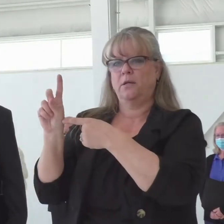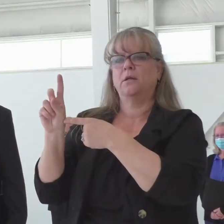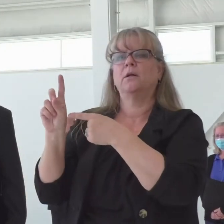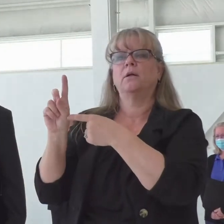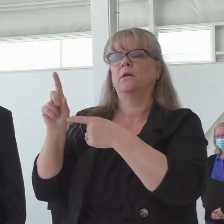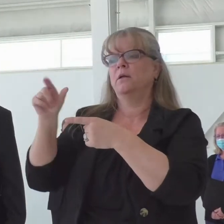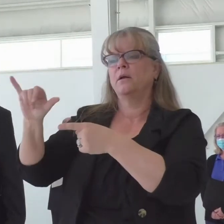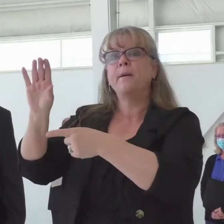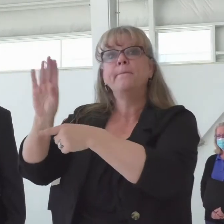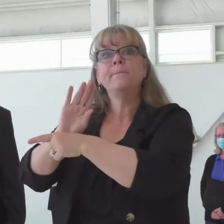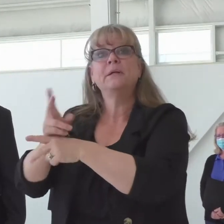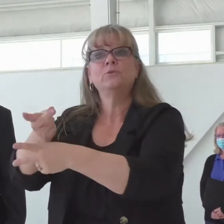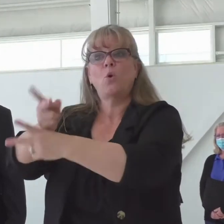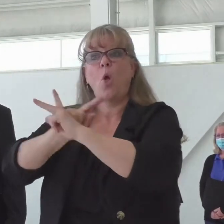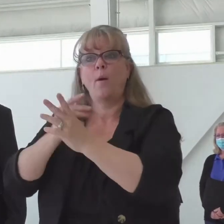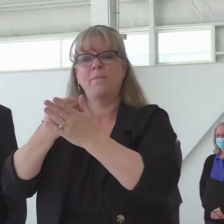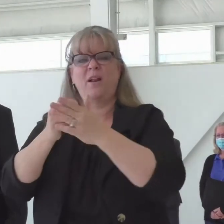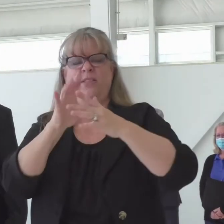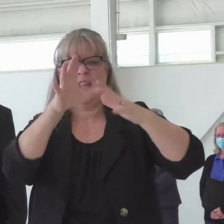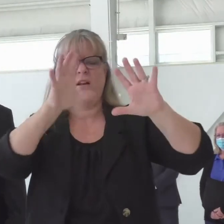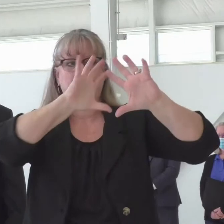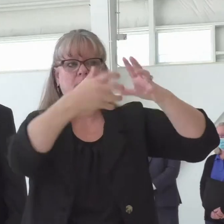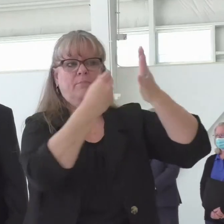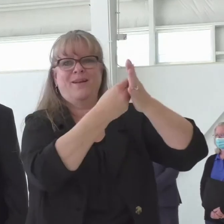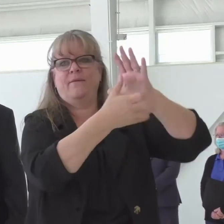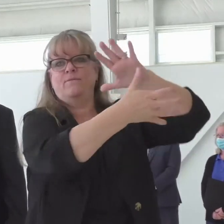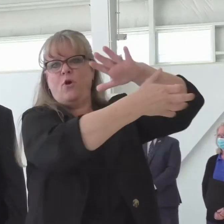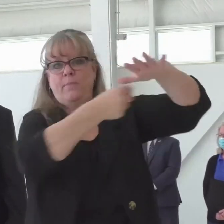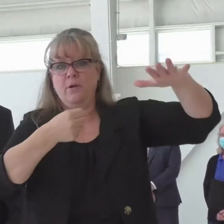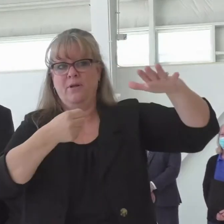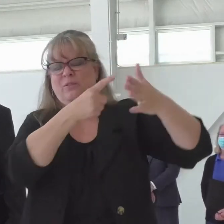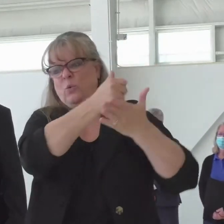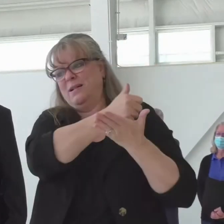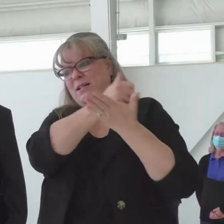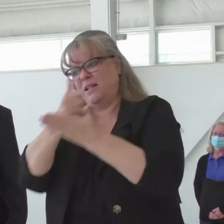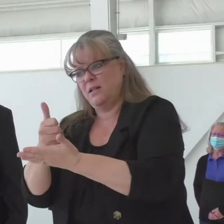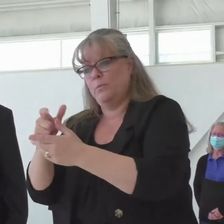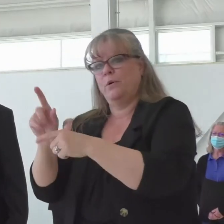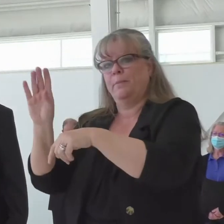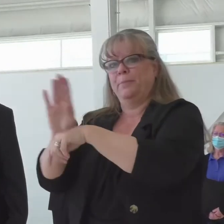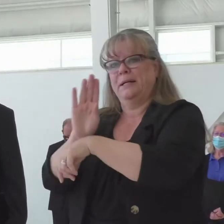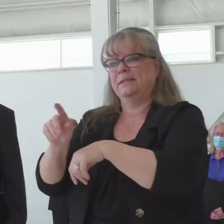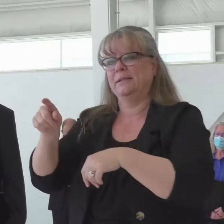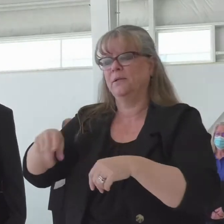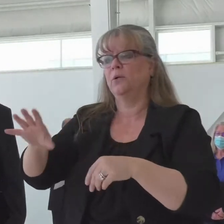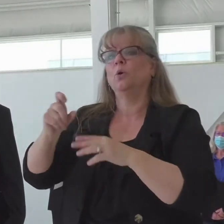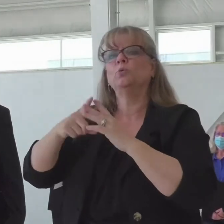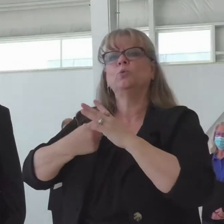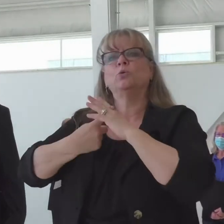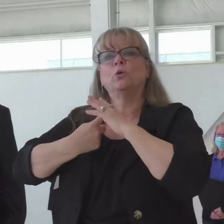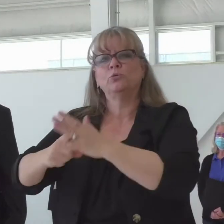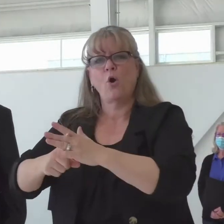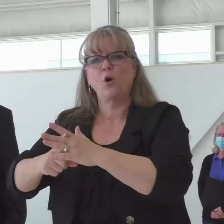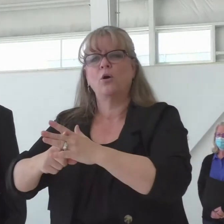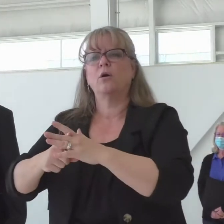provided in the past to help businesses have loans, have capital to get them started. Capital's tough.